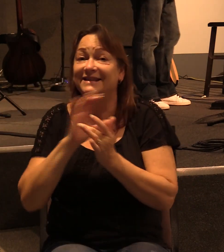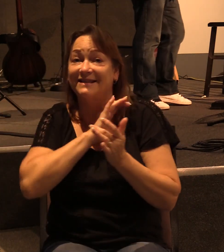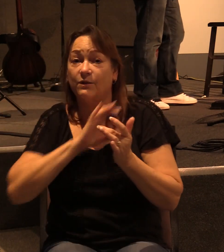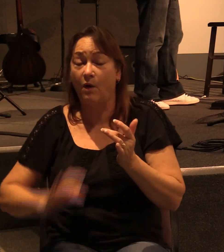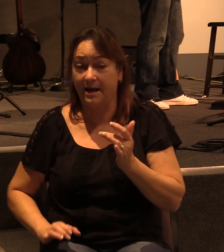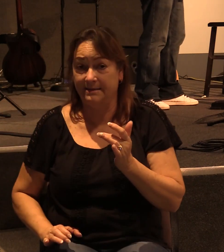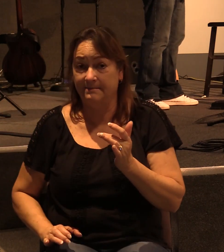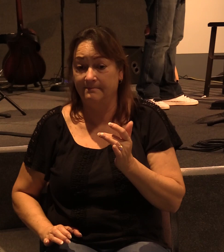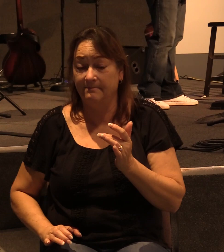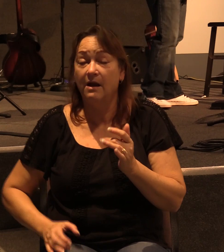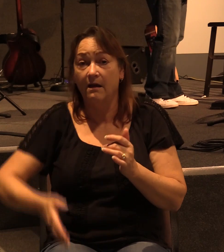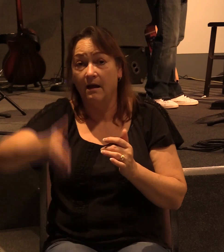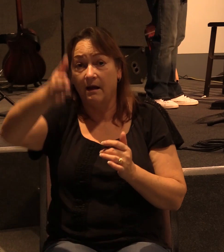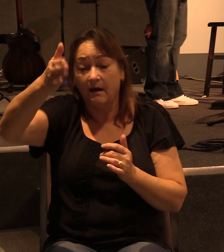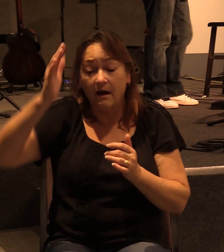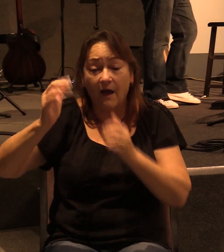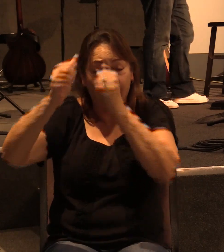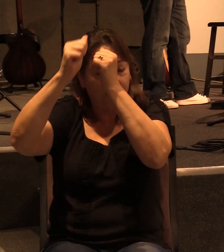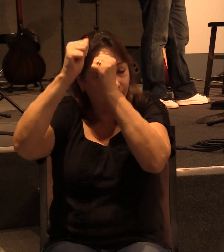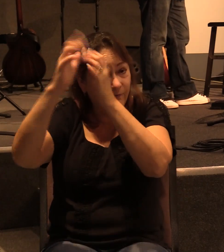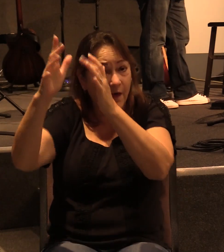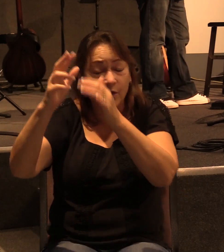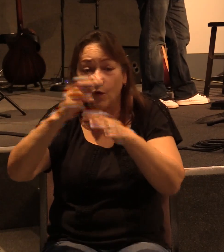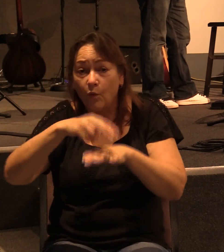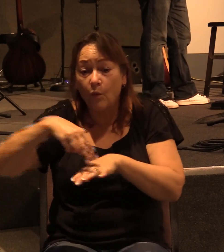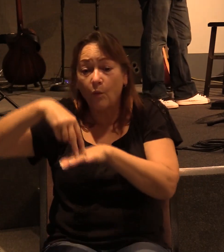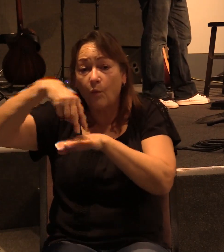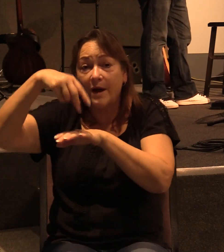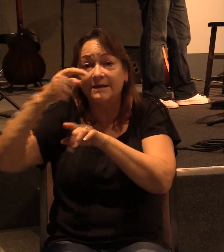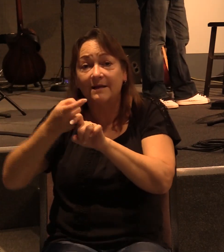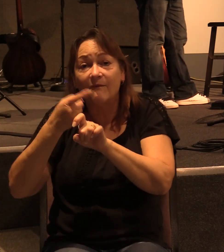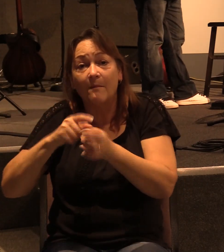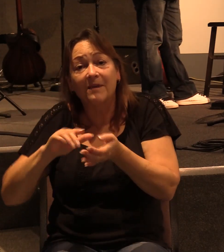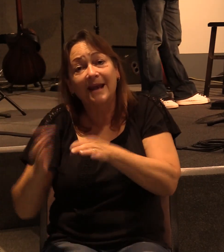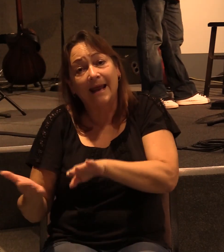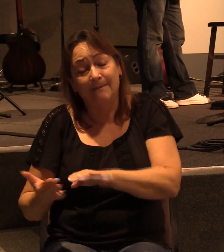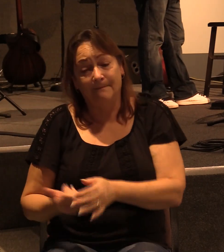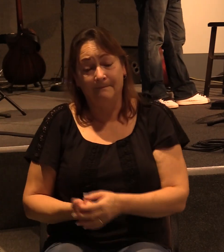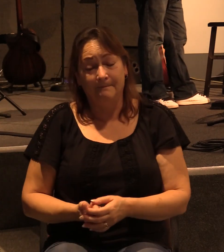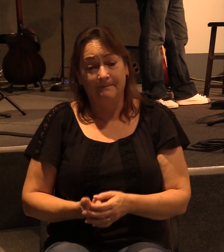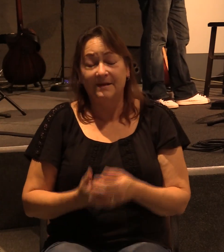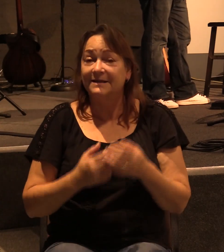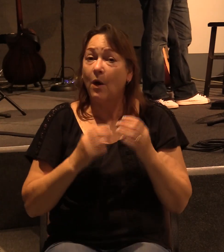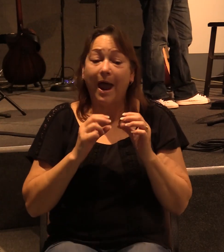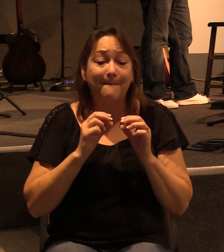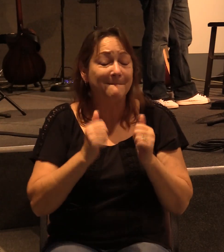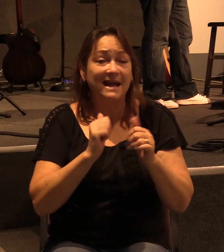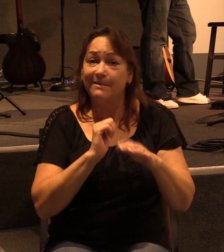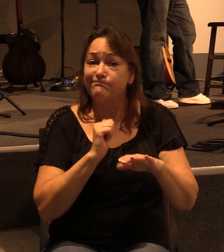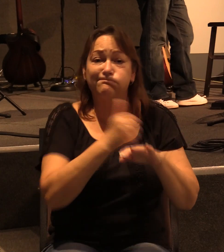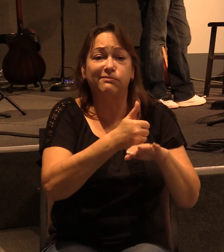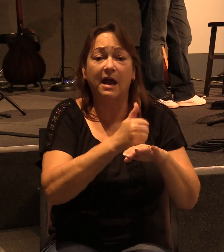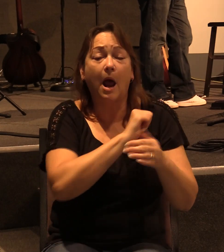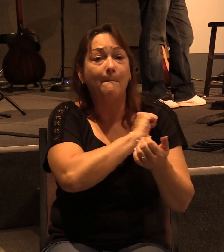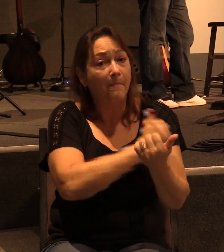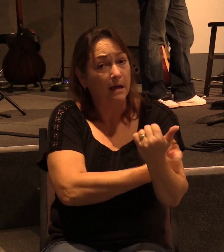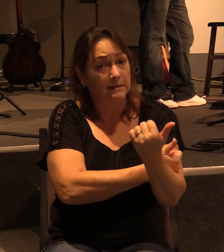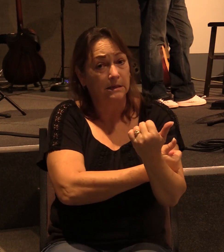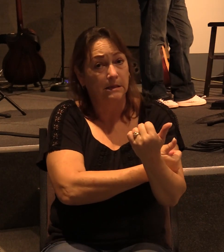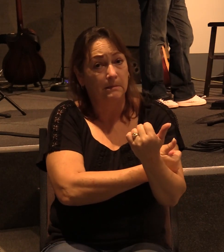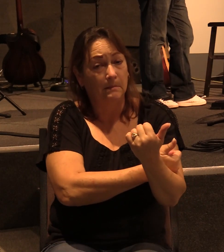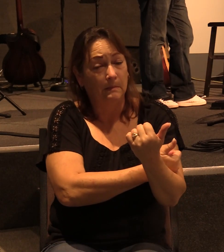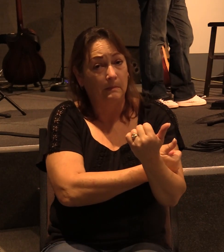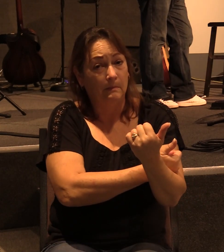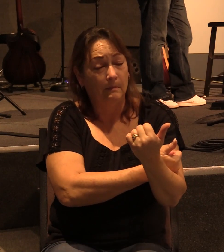Christ and God the Father who raised him from the dead. And so right away, establishing his apostleship,